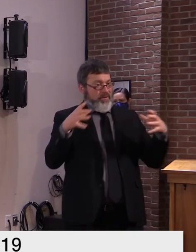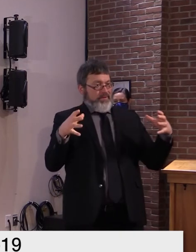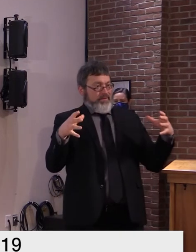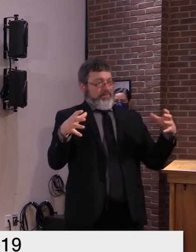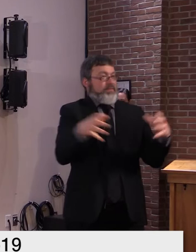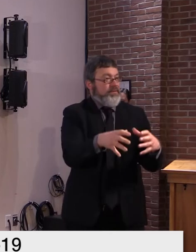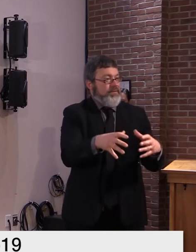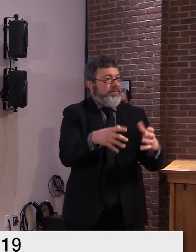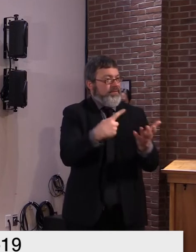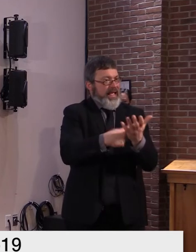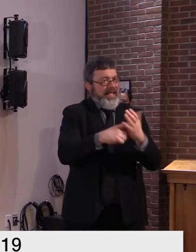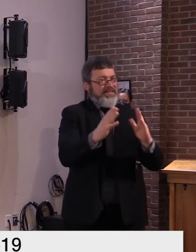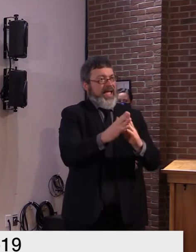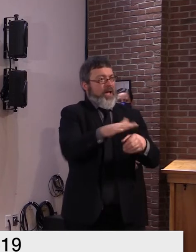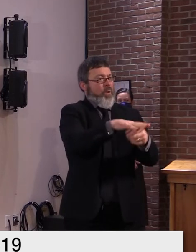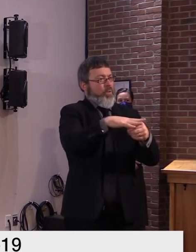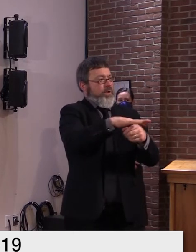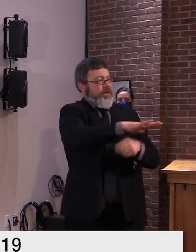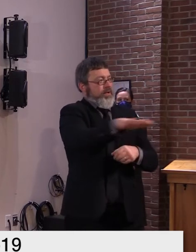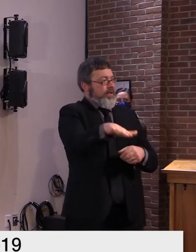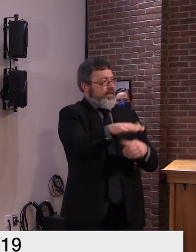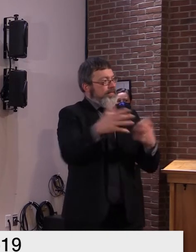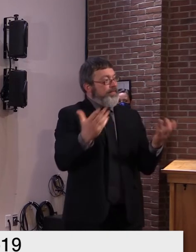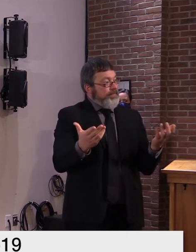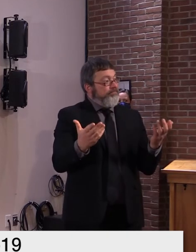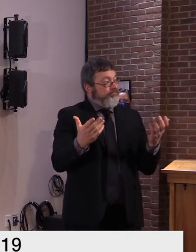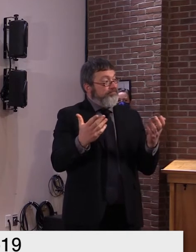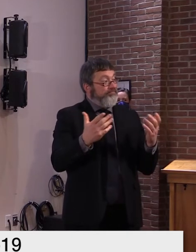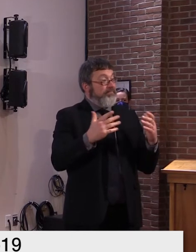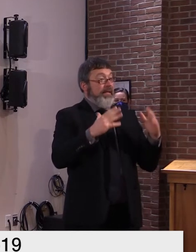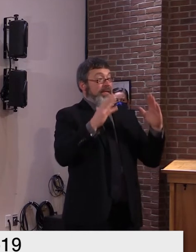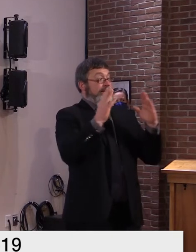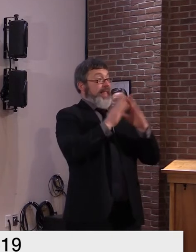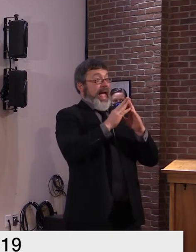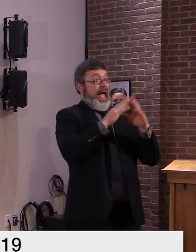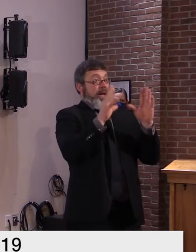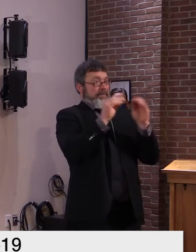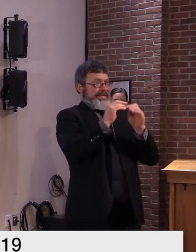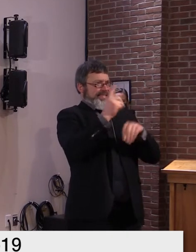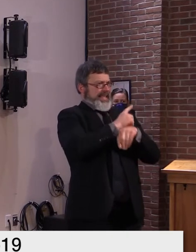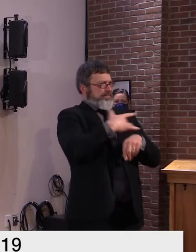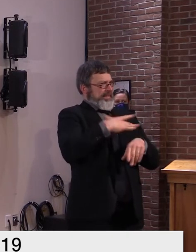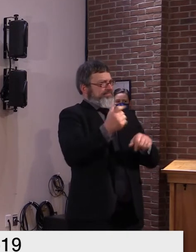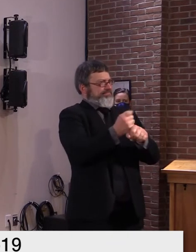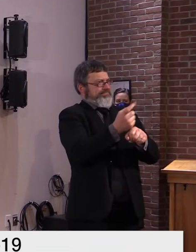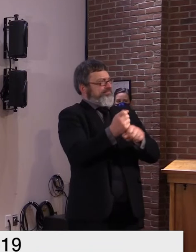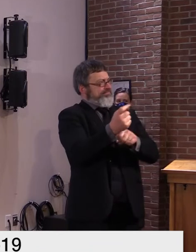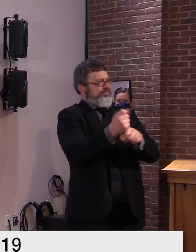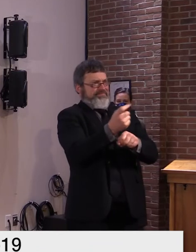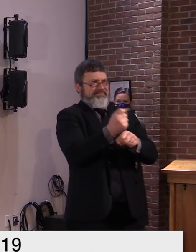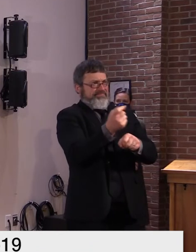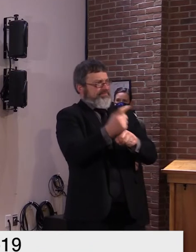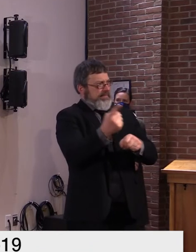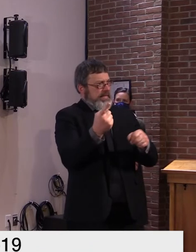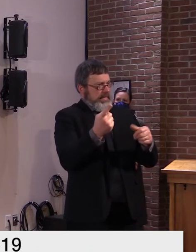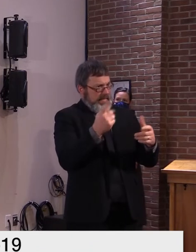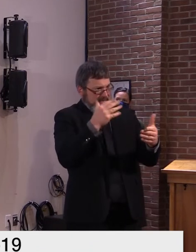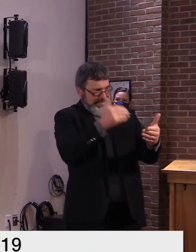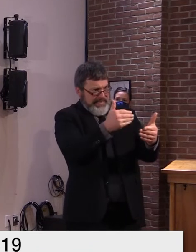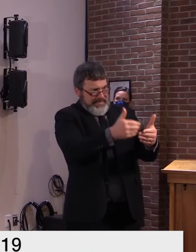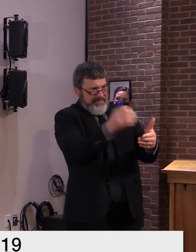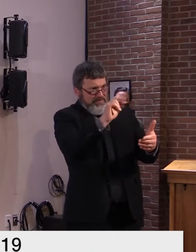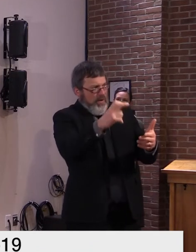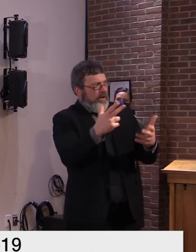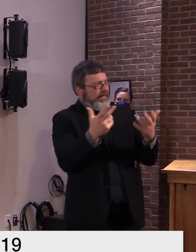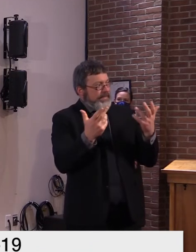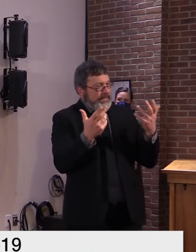we we need to take action uh in terms of uh town meeting day in march so we're at the table with them uh we'll come